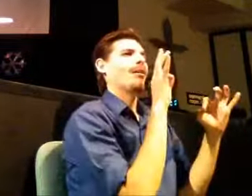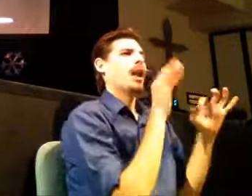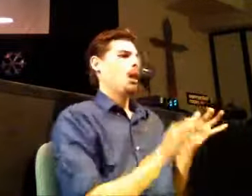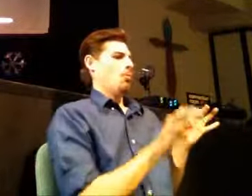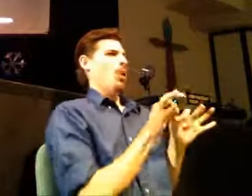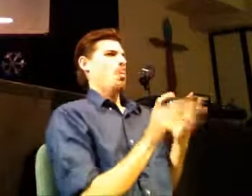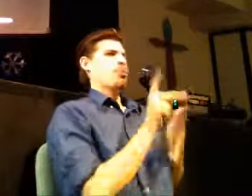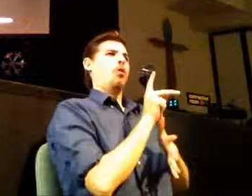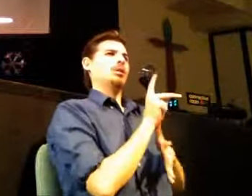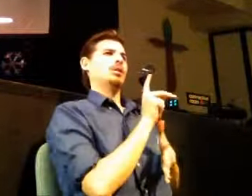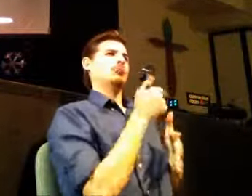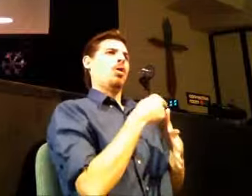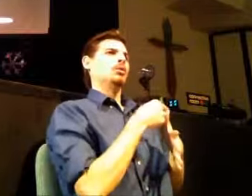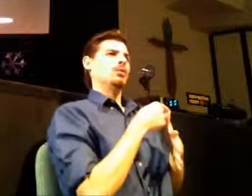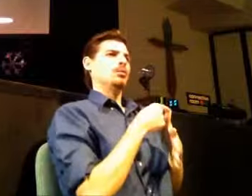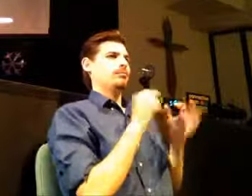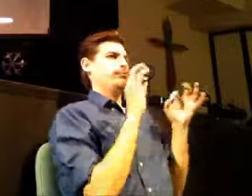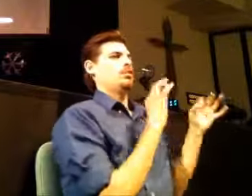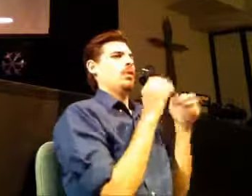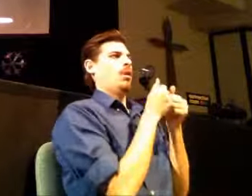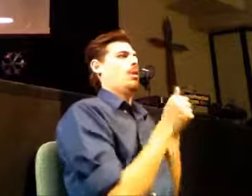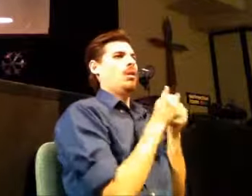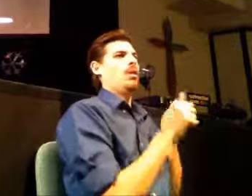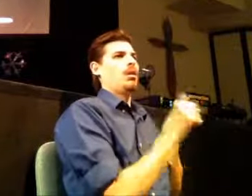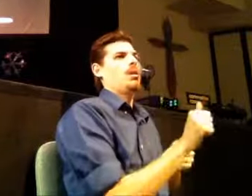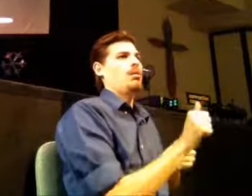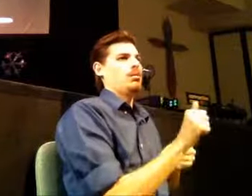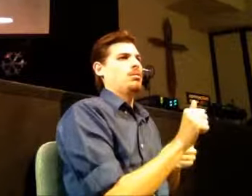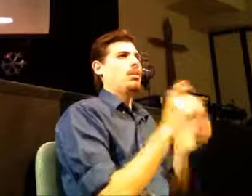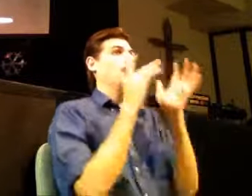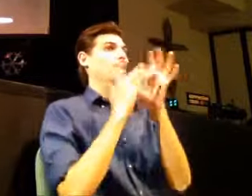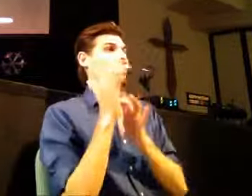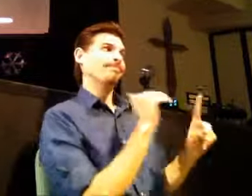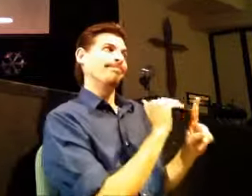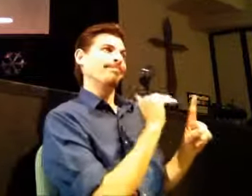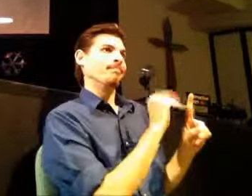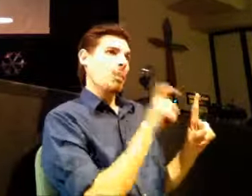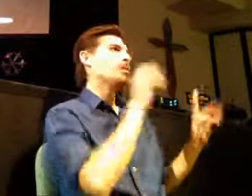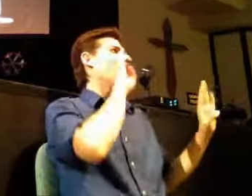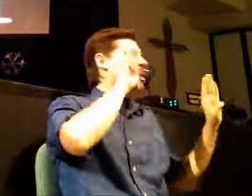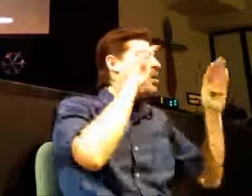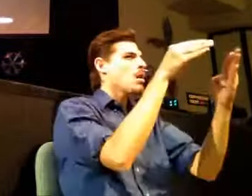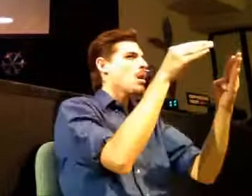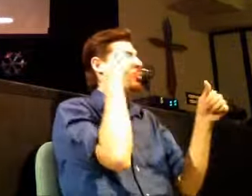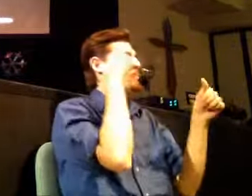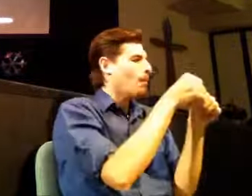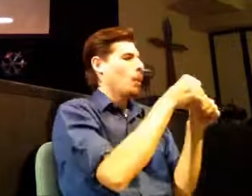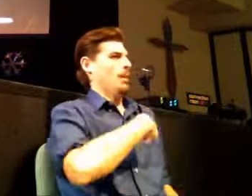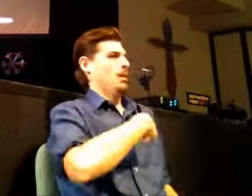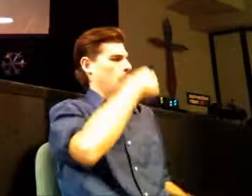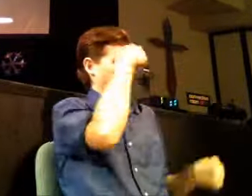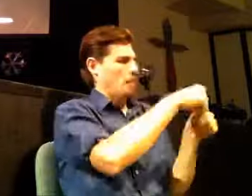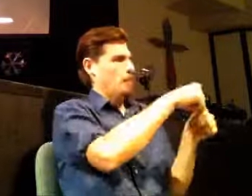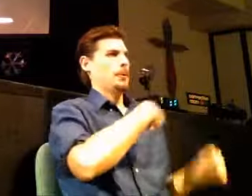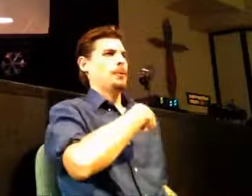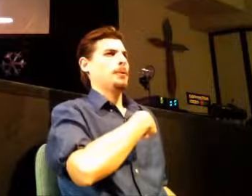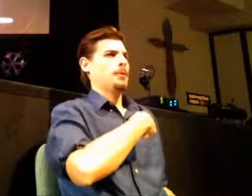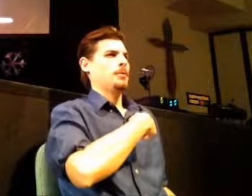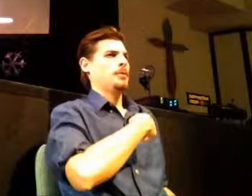and Jesus is understanding what they're moving into will draw them away from some really key things and so when says remember remember he's trying to pull them to some very specific things